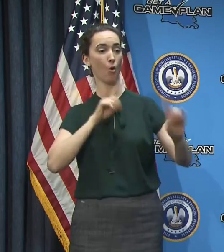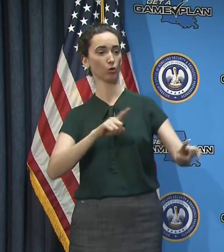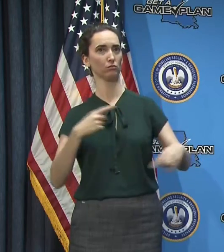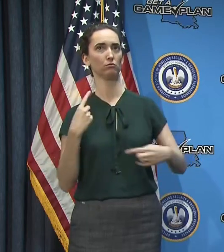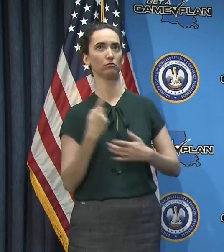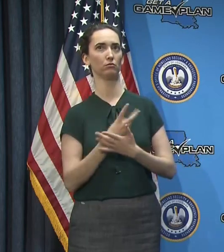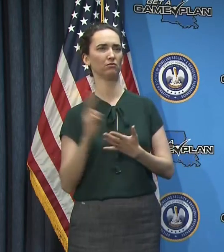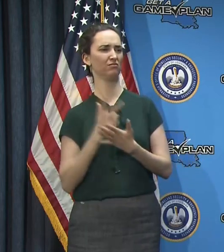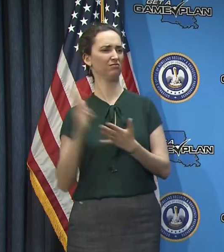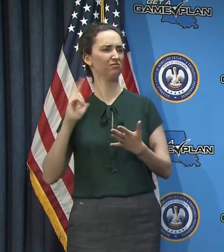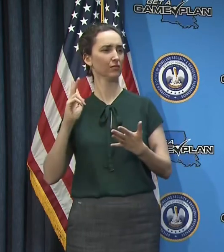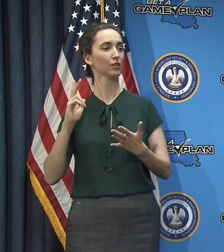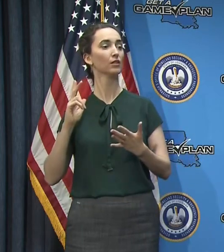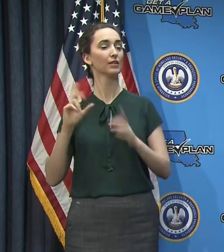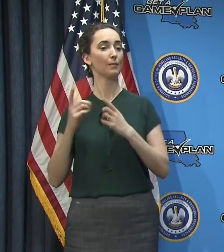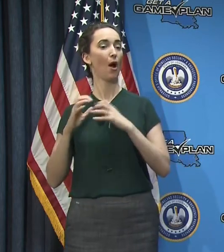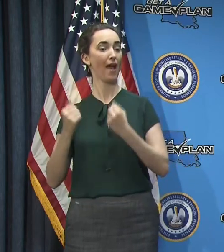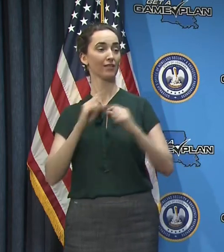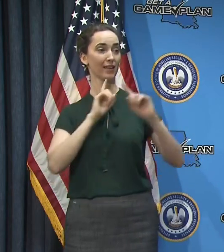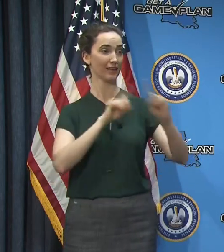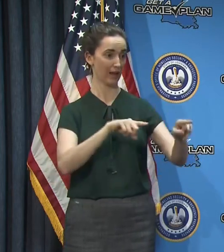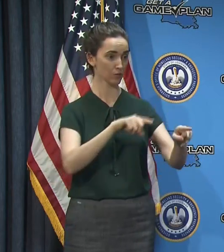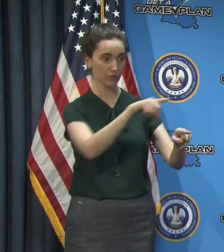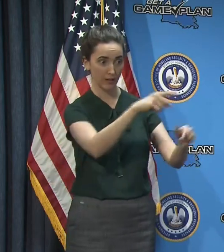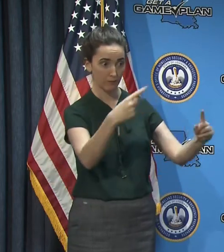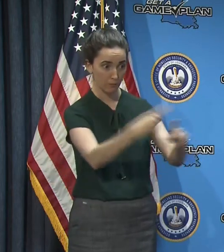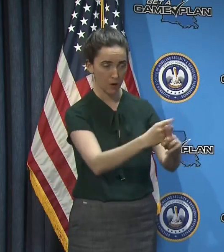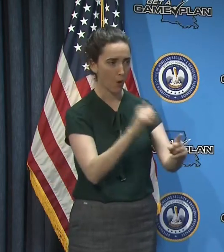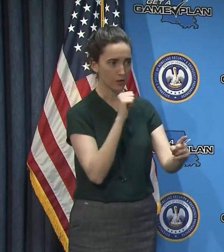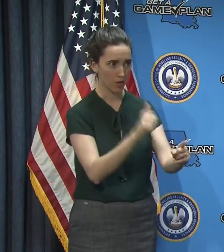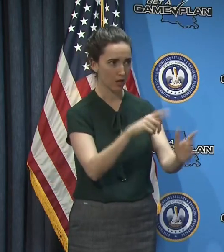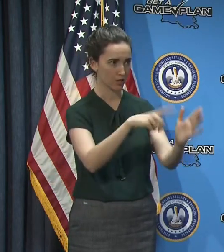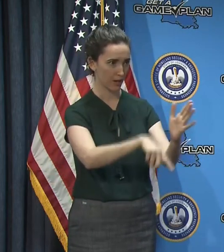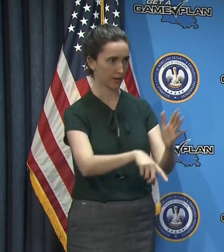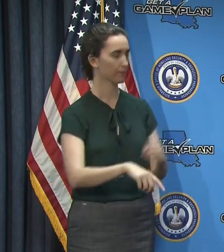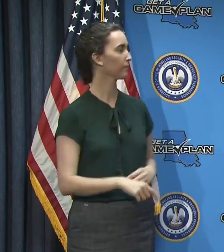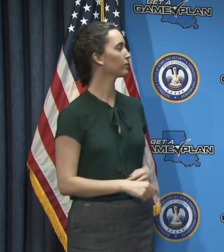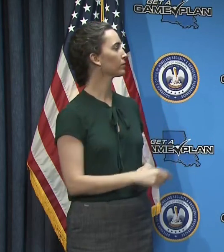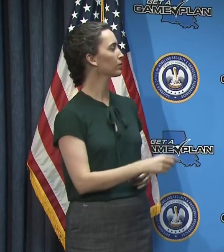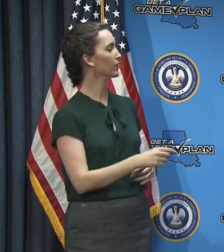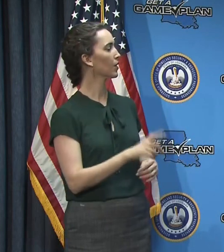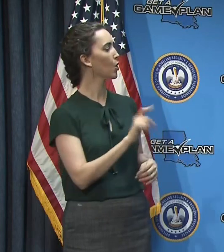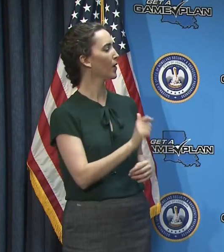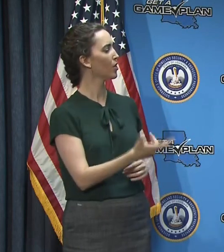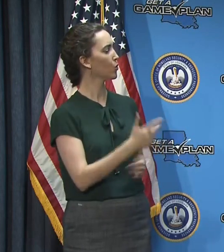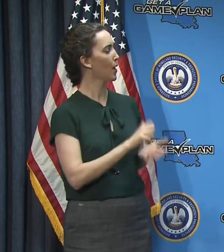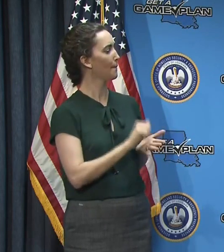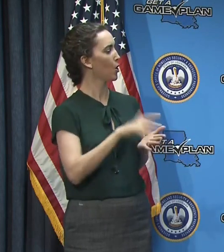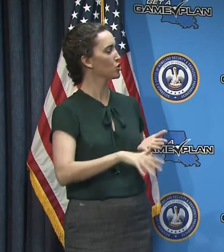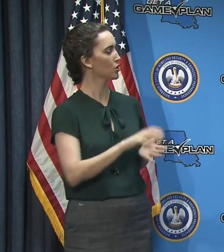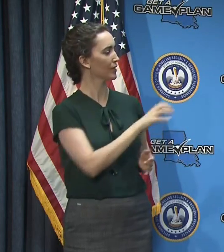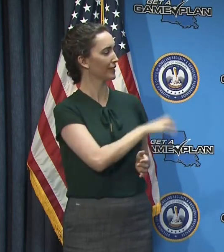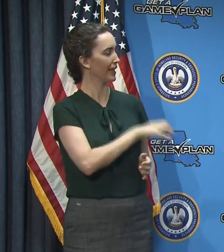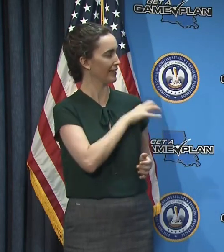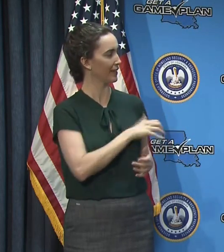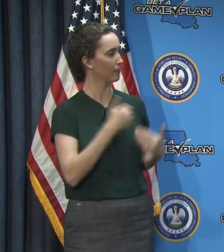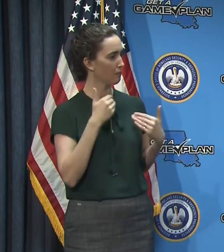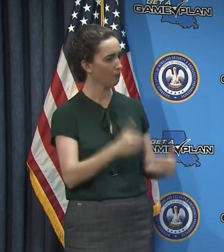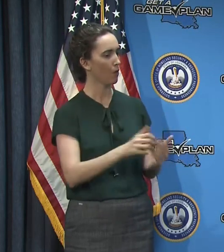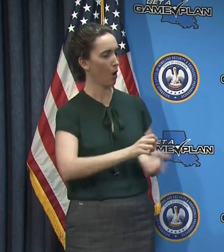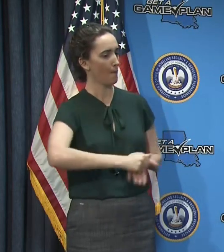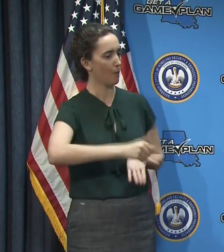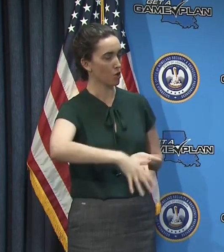ago by the department of health. Do we know which of the three abortion clinics in Louisiana are performing the procedure right now? I don't know.